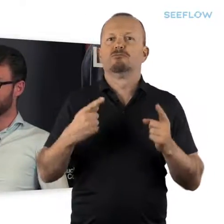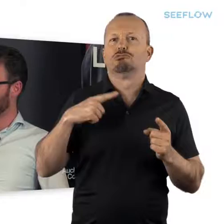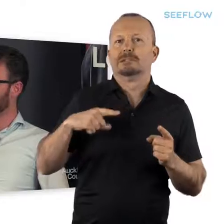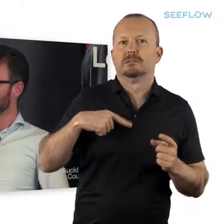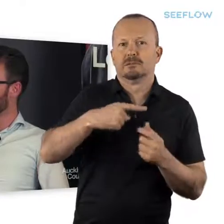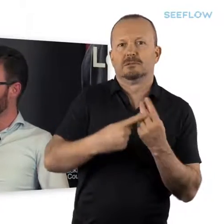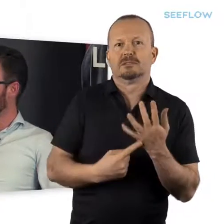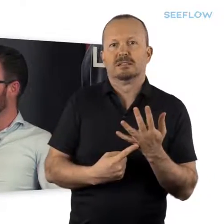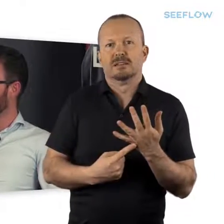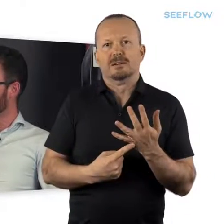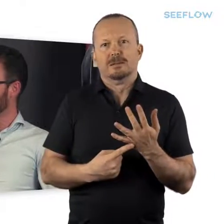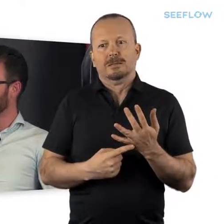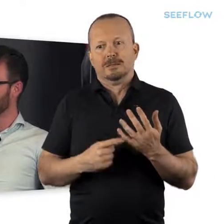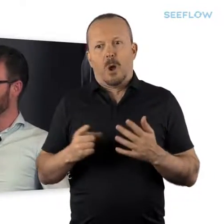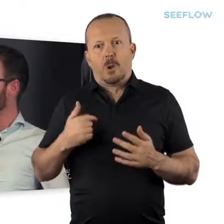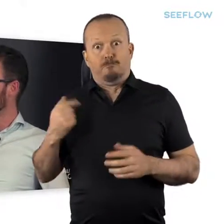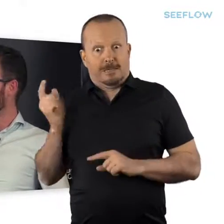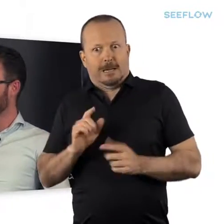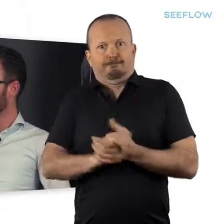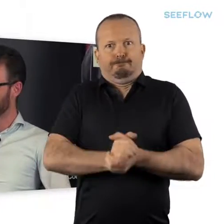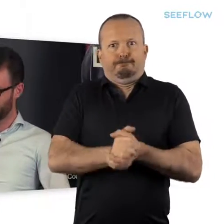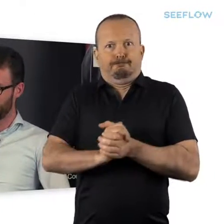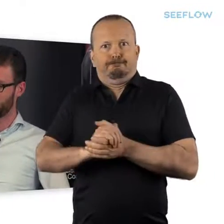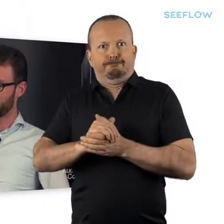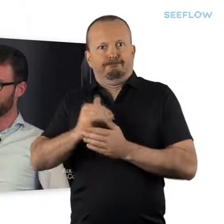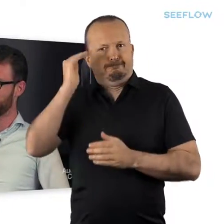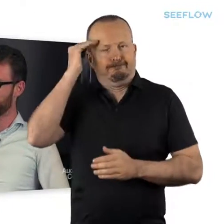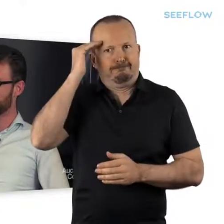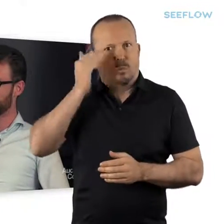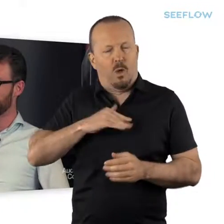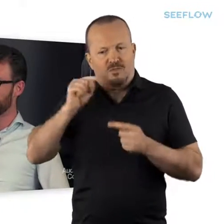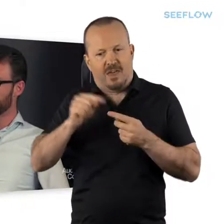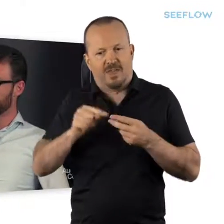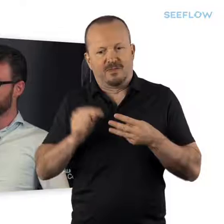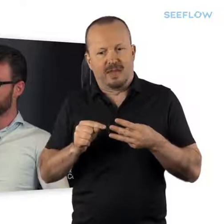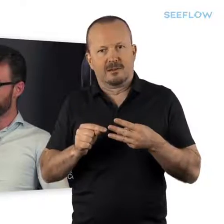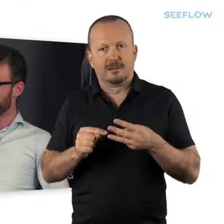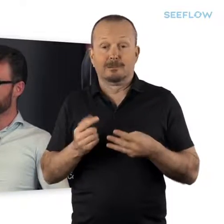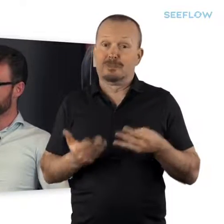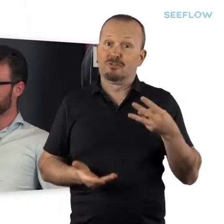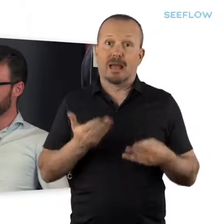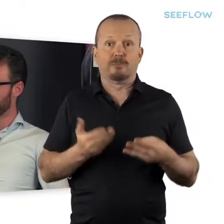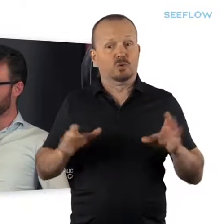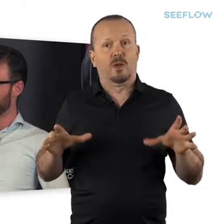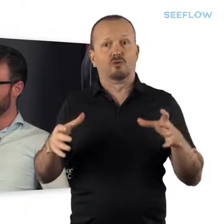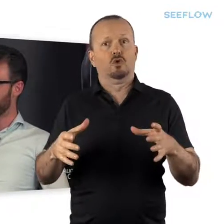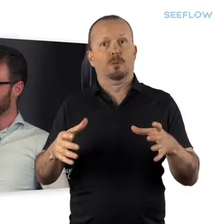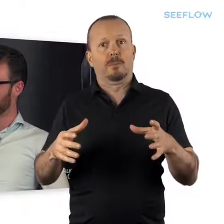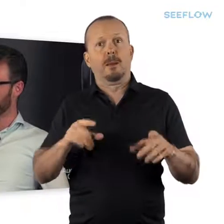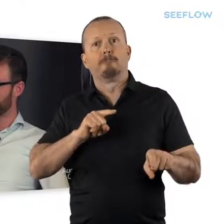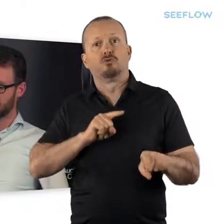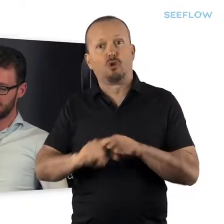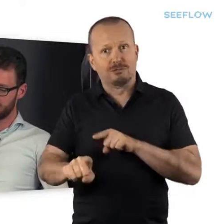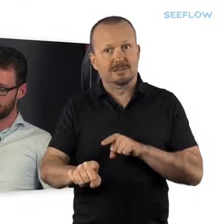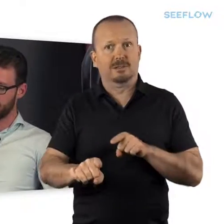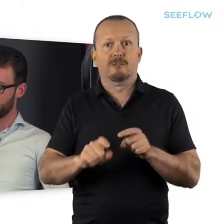a majority of people voting for that to achieve what you want to achieve. So the best thing that you can